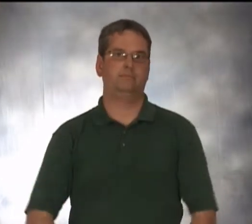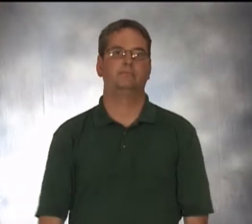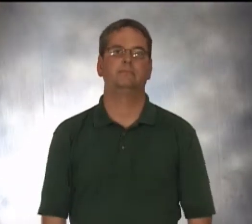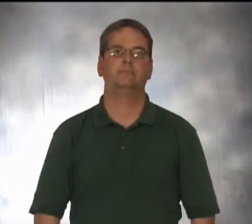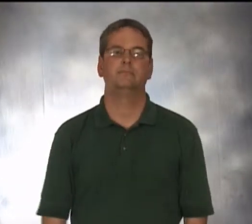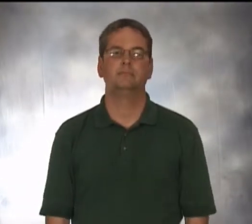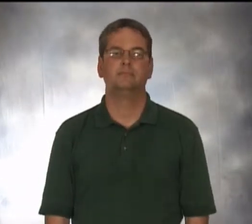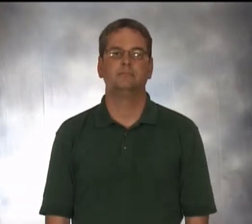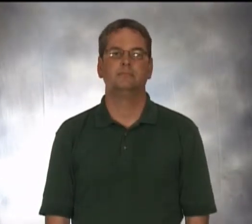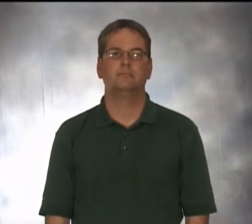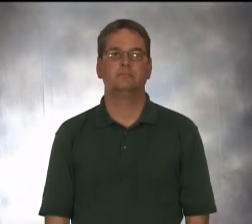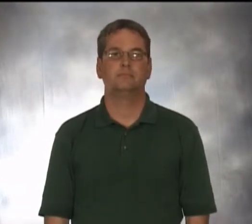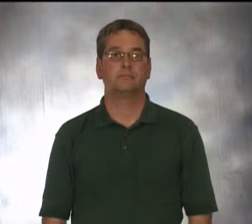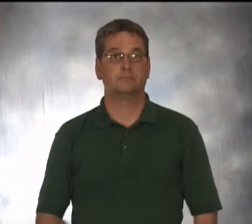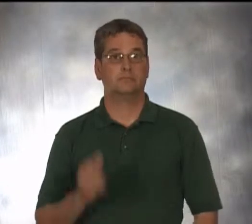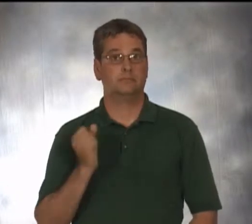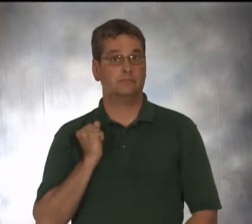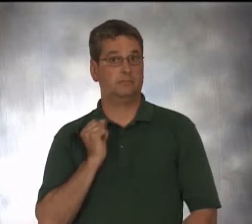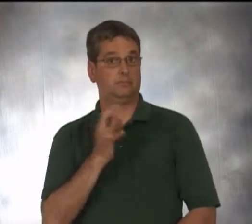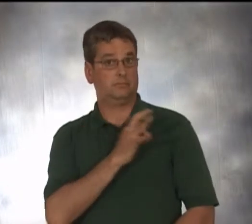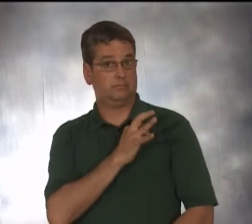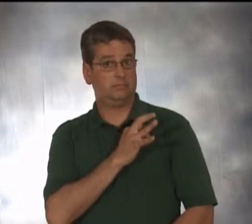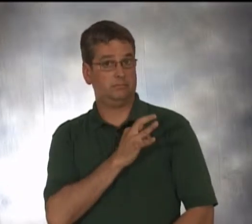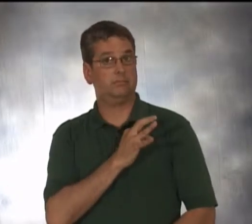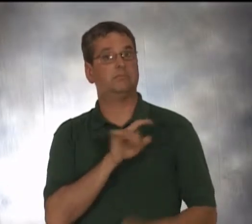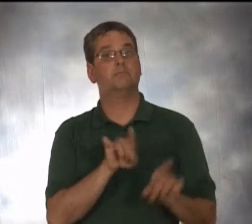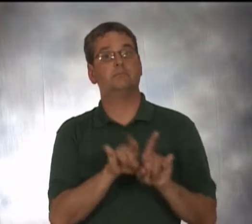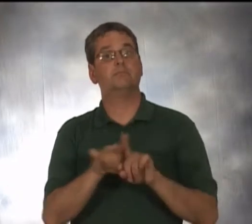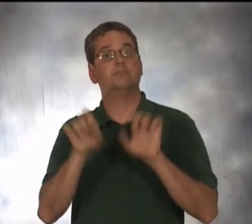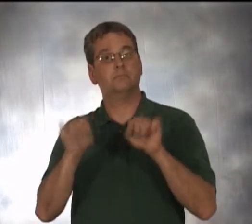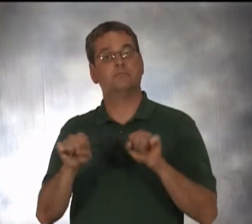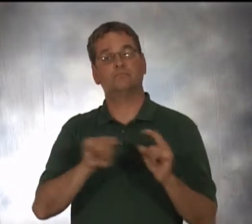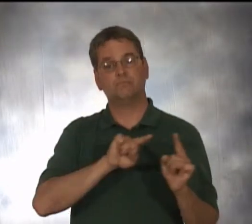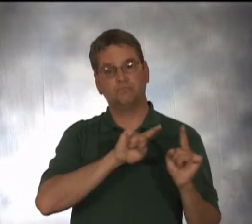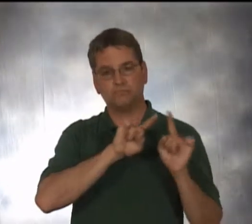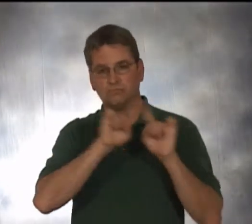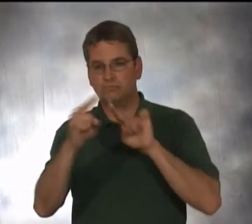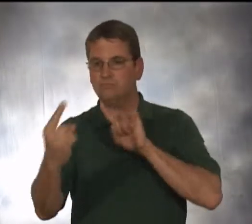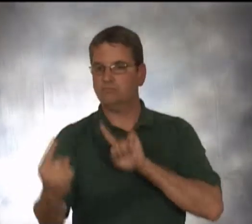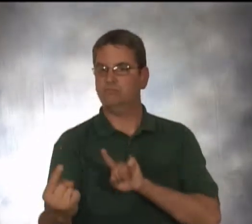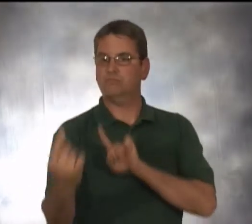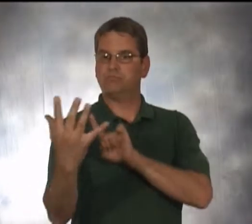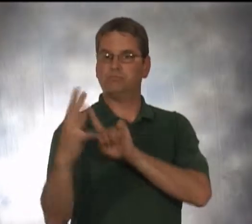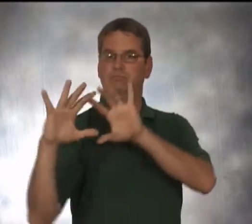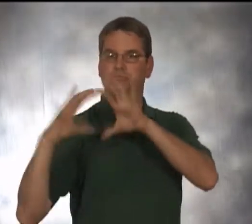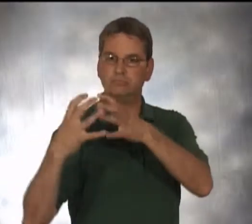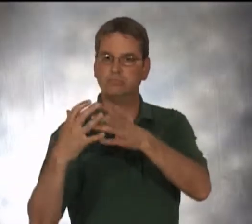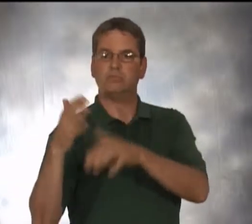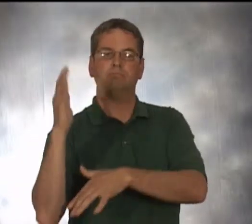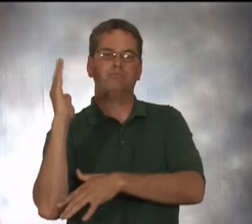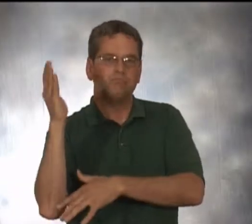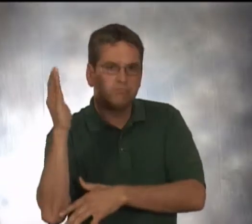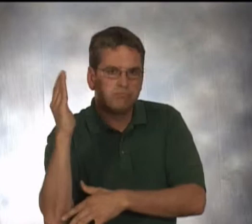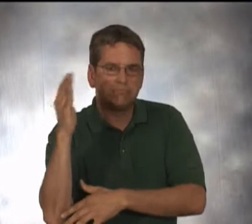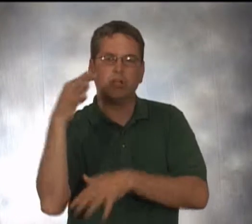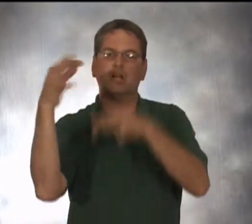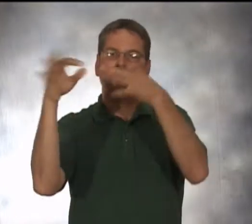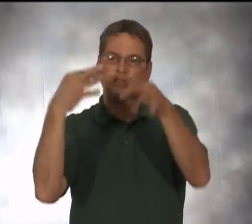Our staff is also available to make presentations to groups and agencies on living with hearing loss and assistive technology.